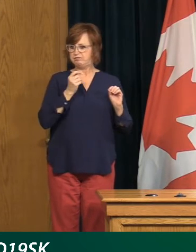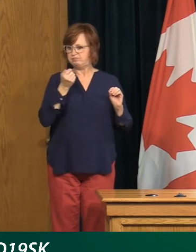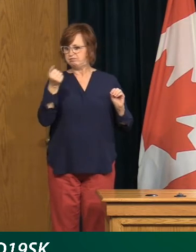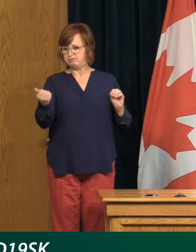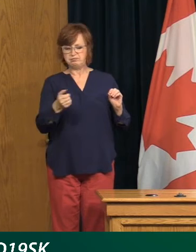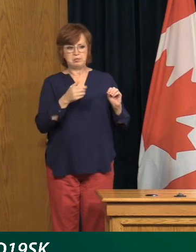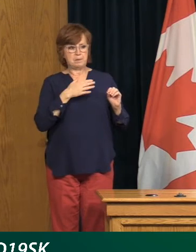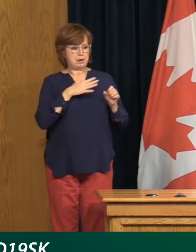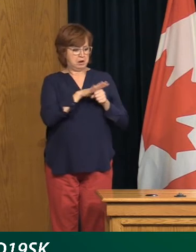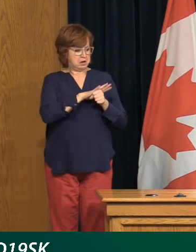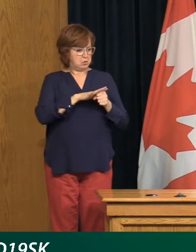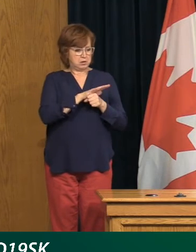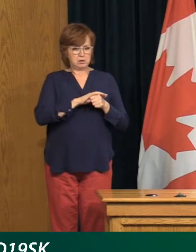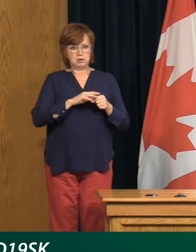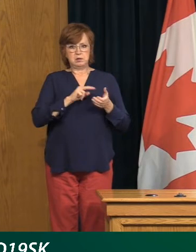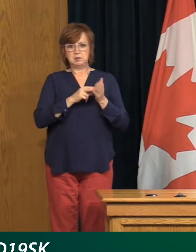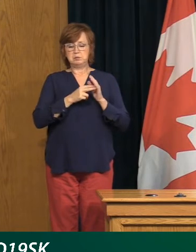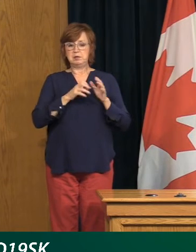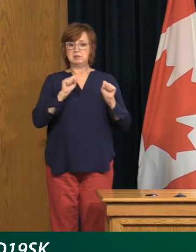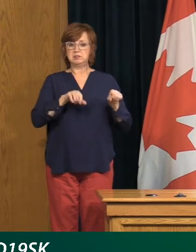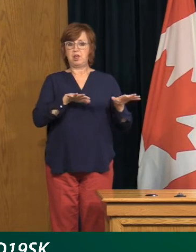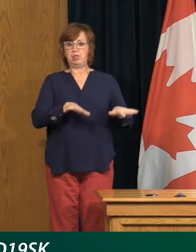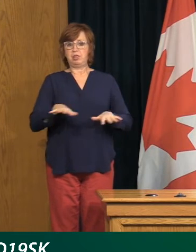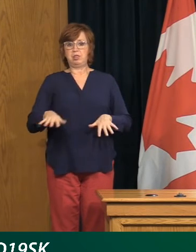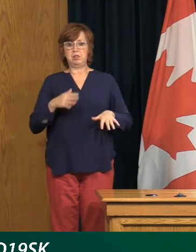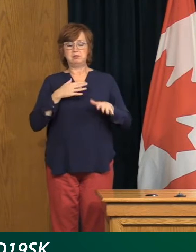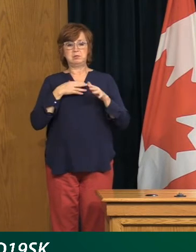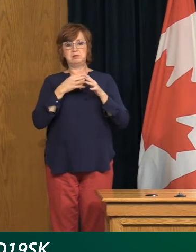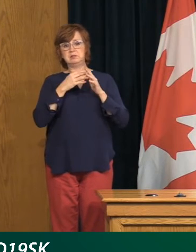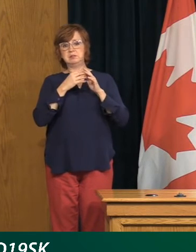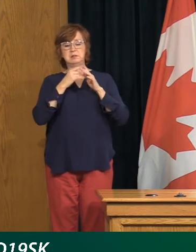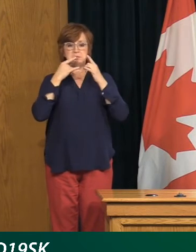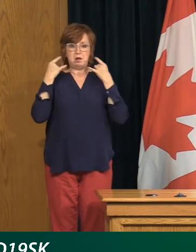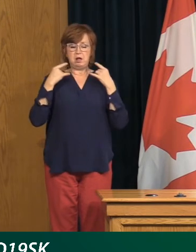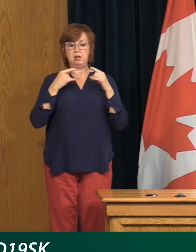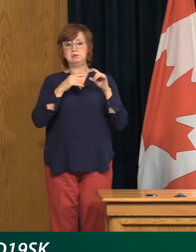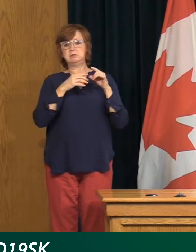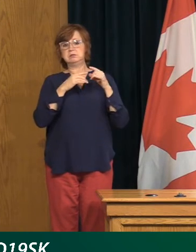we should lag on some of those preventive measures that are so important.